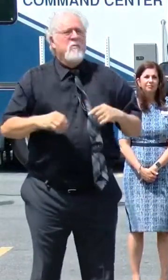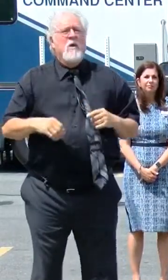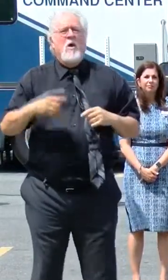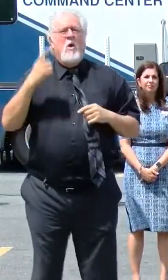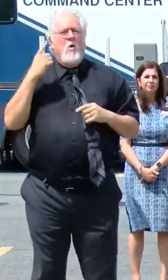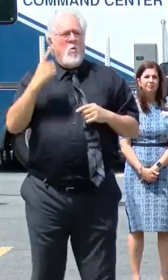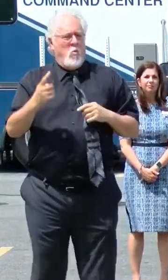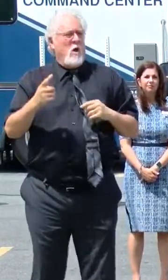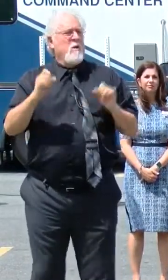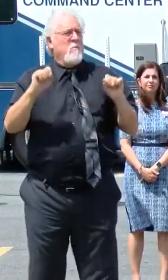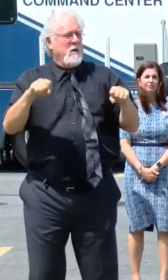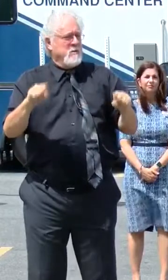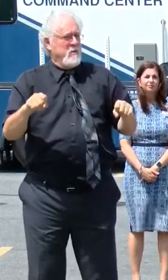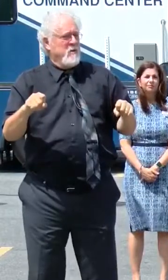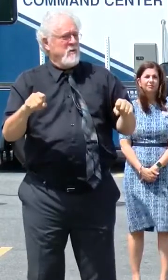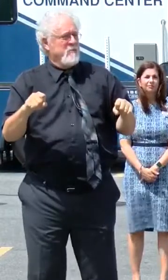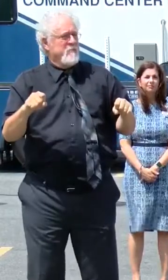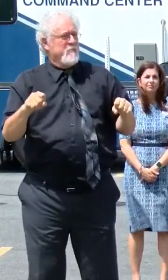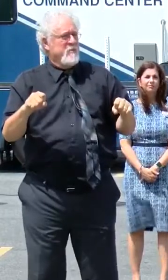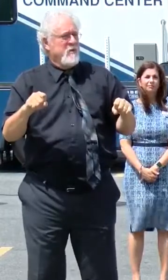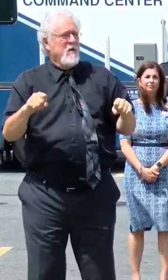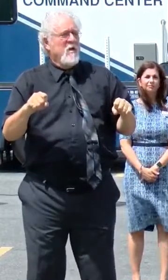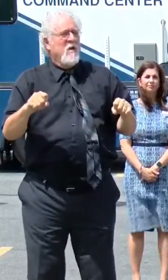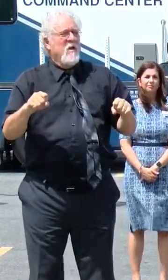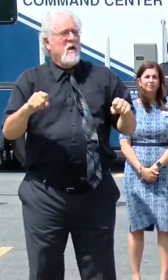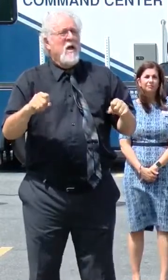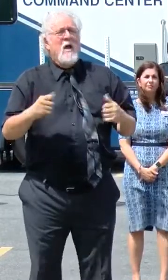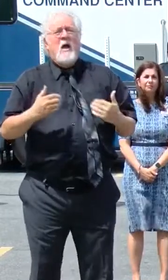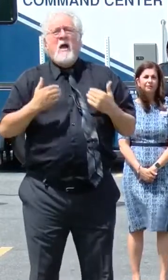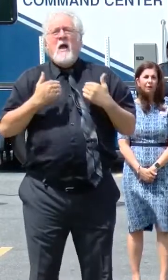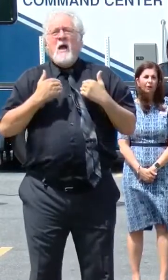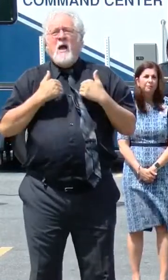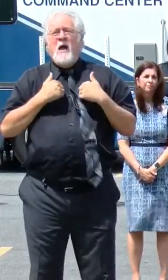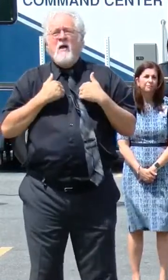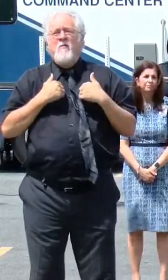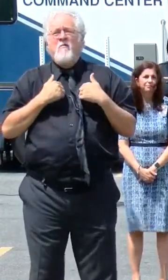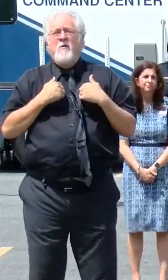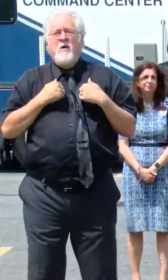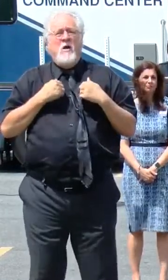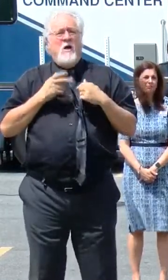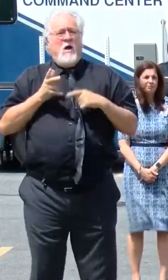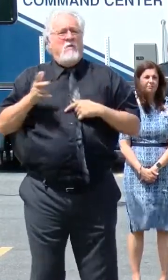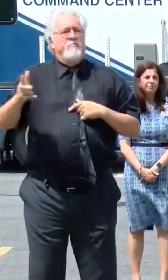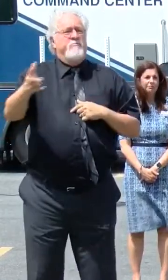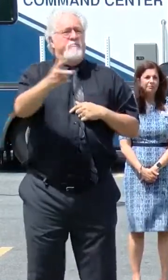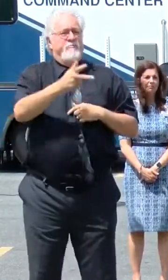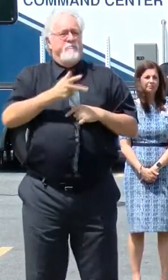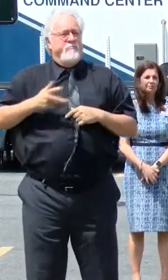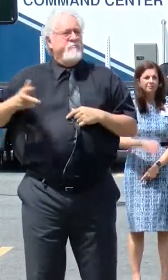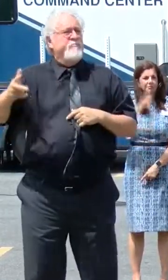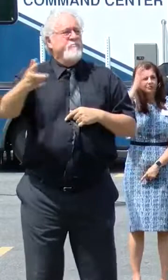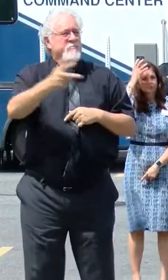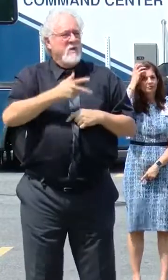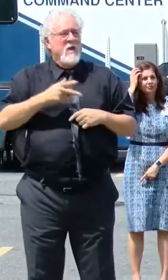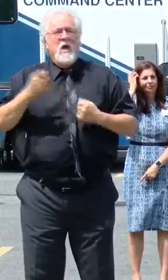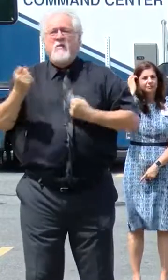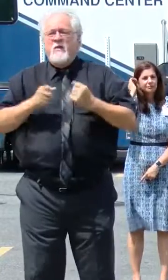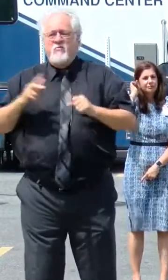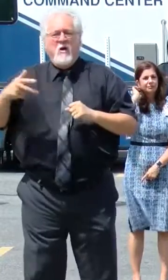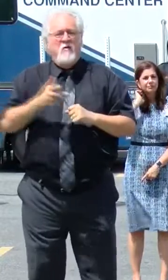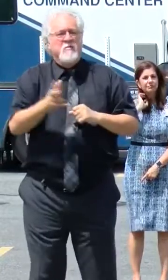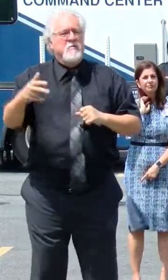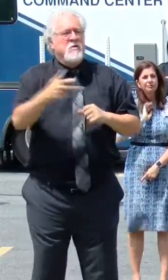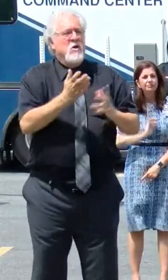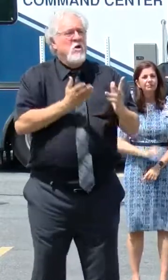one of the possibilities is the potential of having a mobile unit that drives through areas